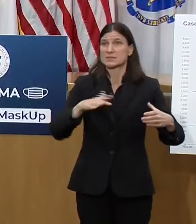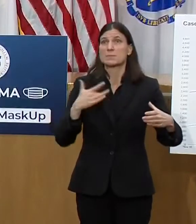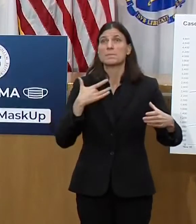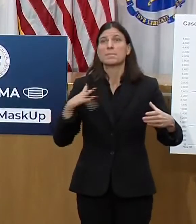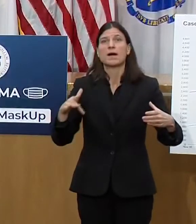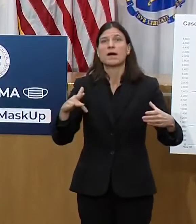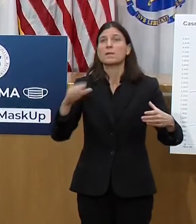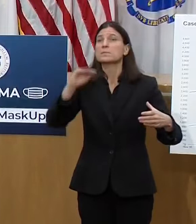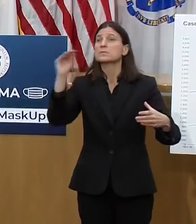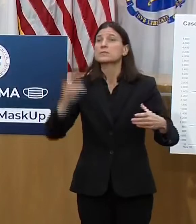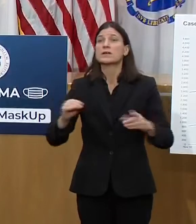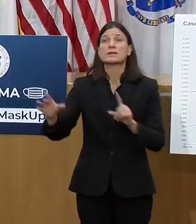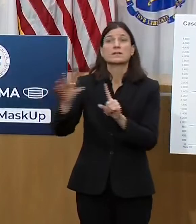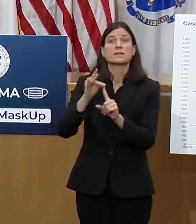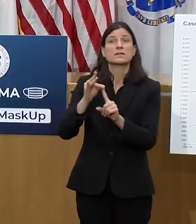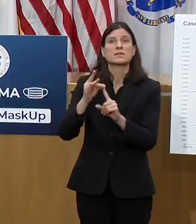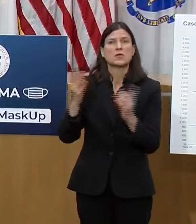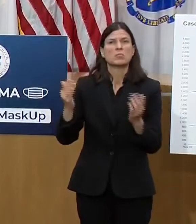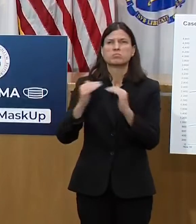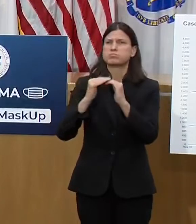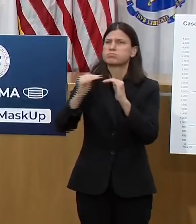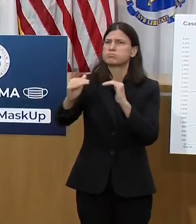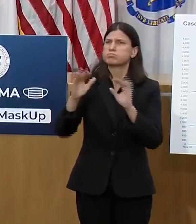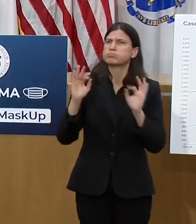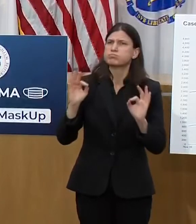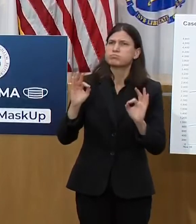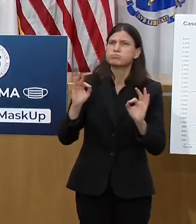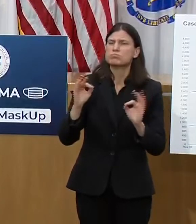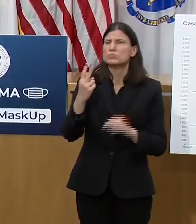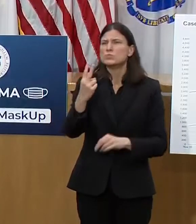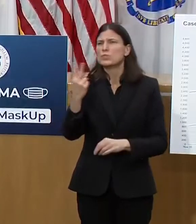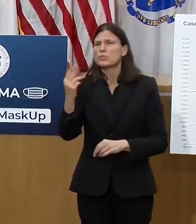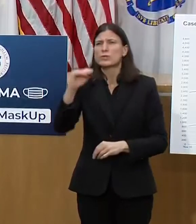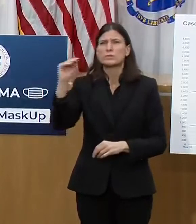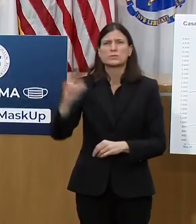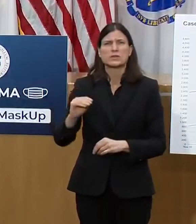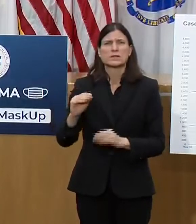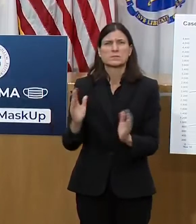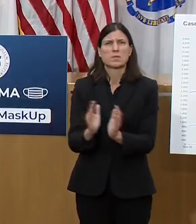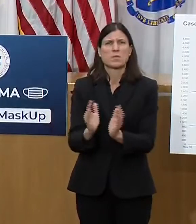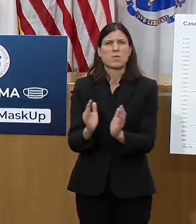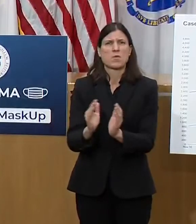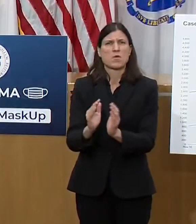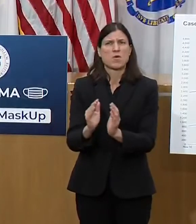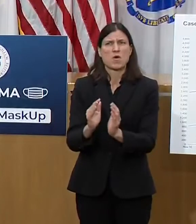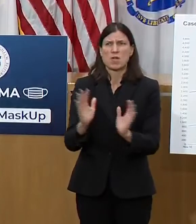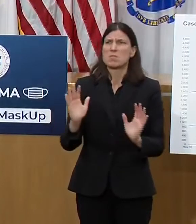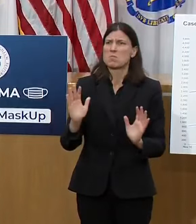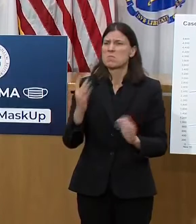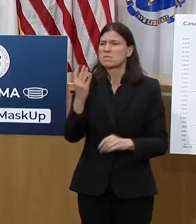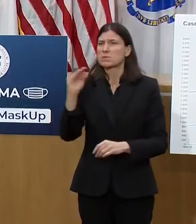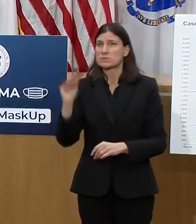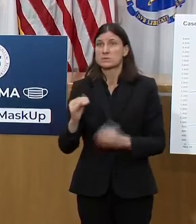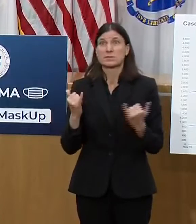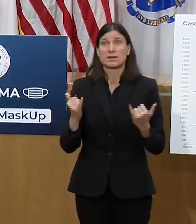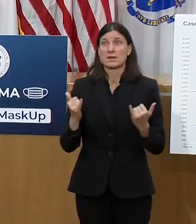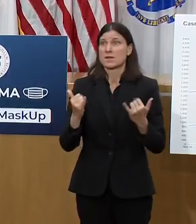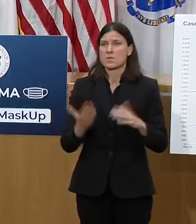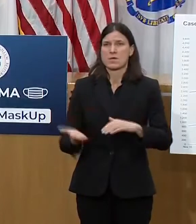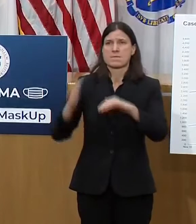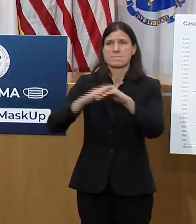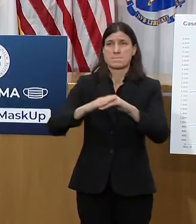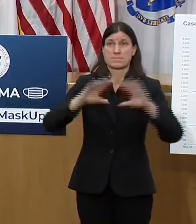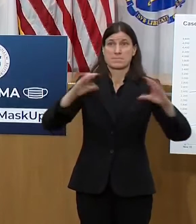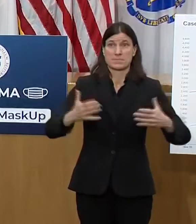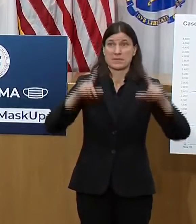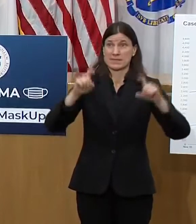somewhere in the 2-3% range under 4%. The current test rate, as most people know, the around 5